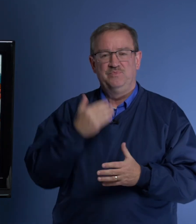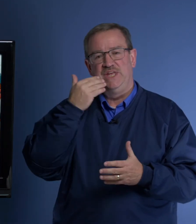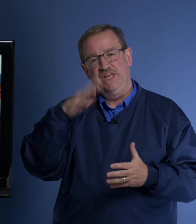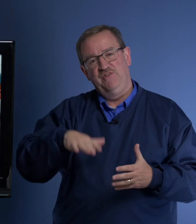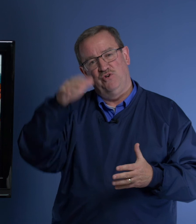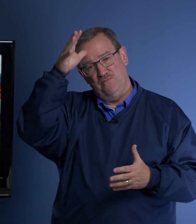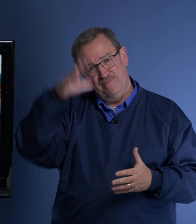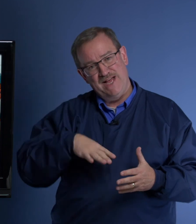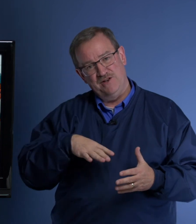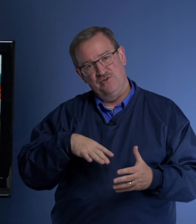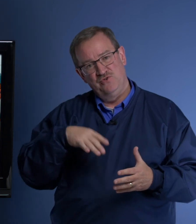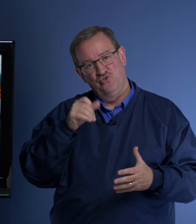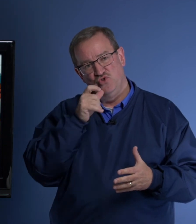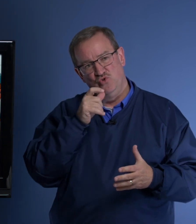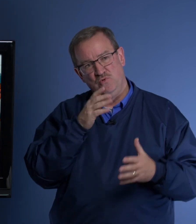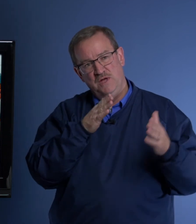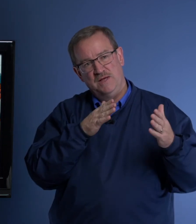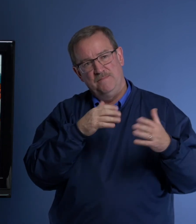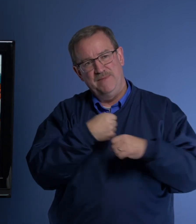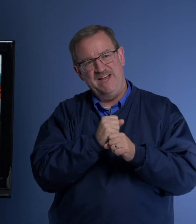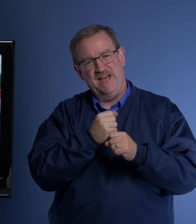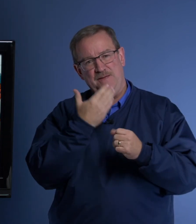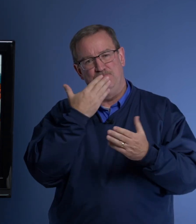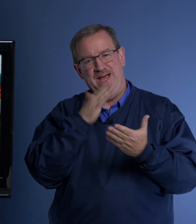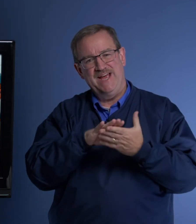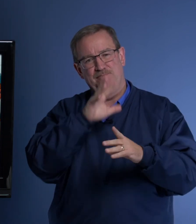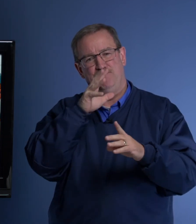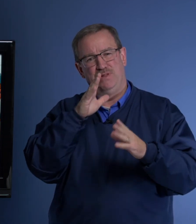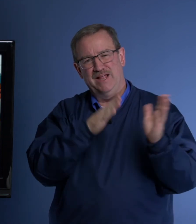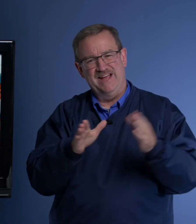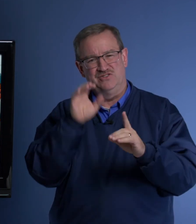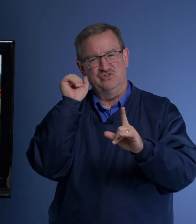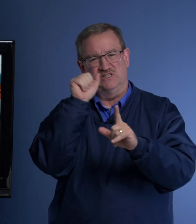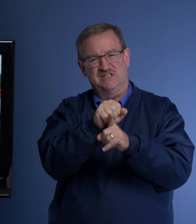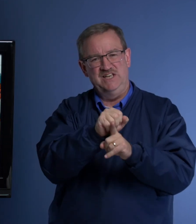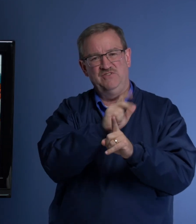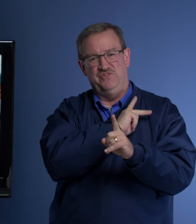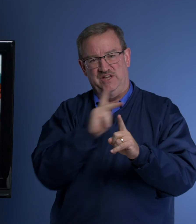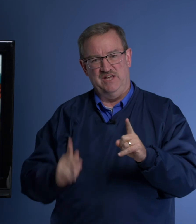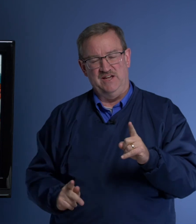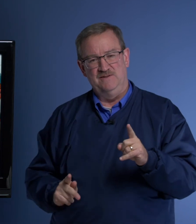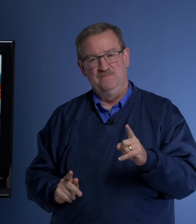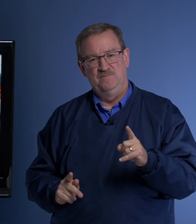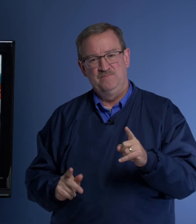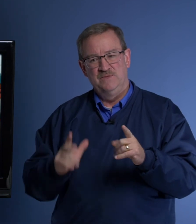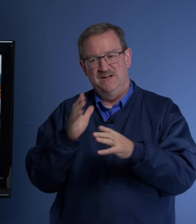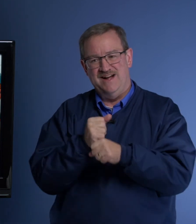Evil men who made a bad plan to deceive the king got